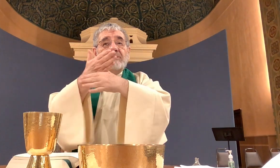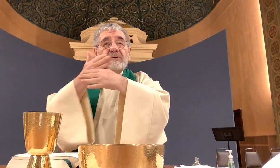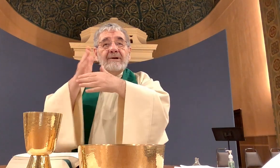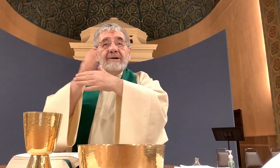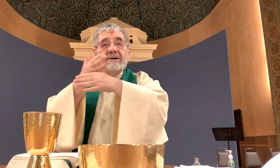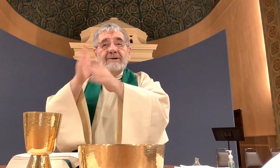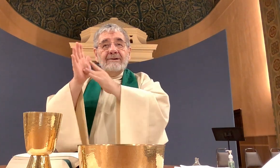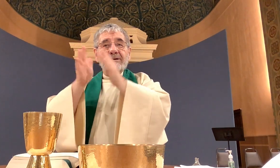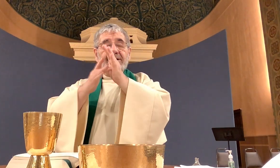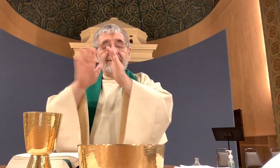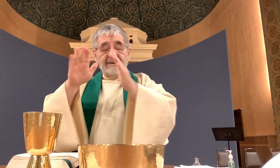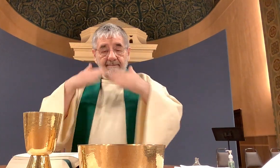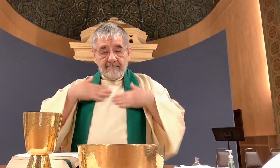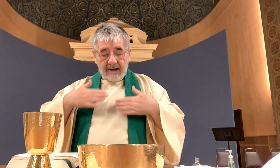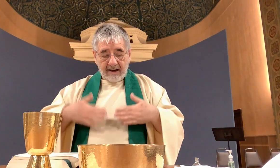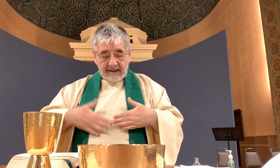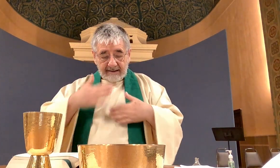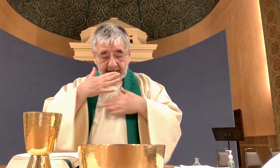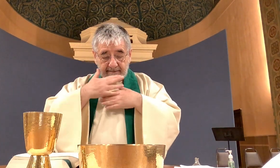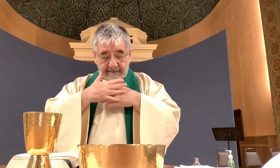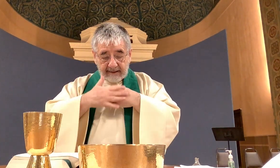we may be gathered into one